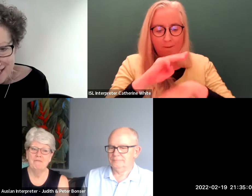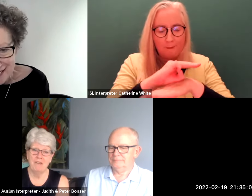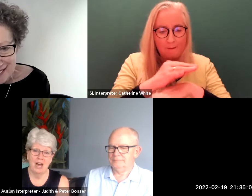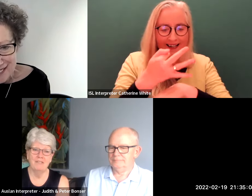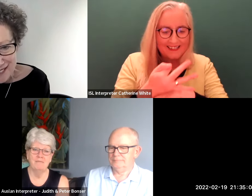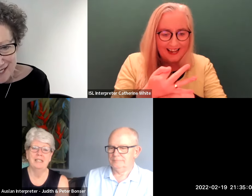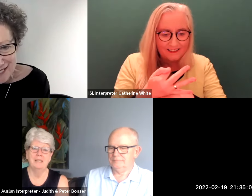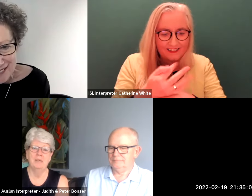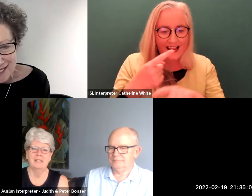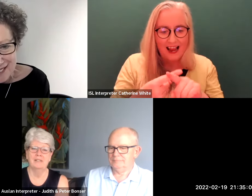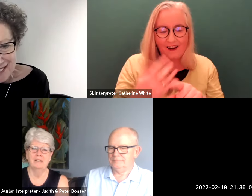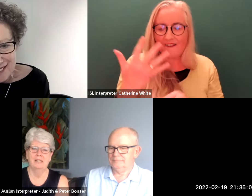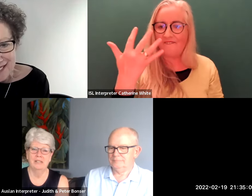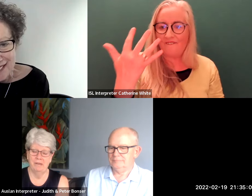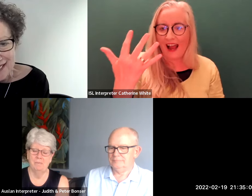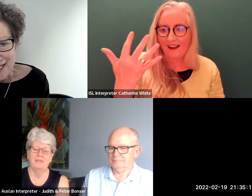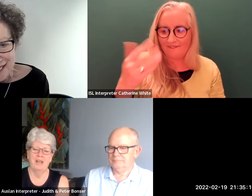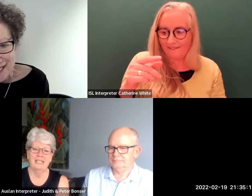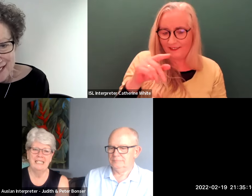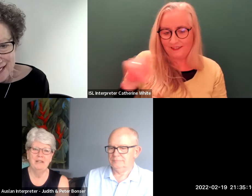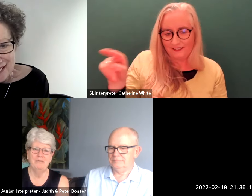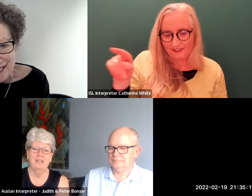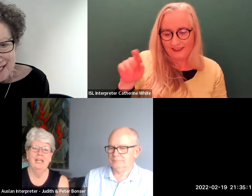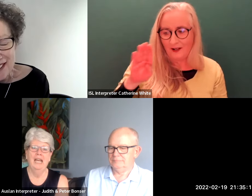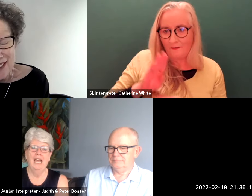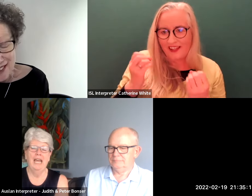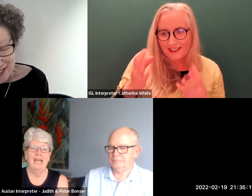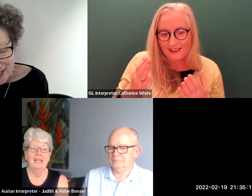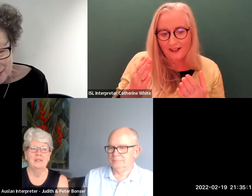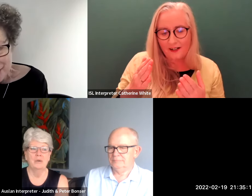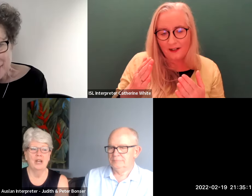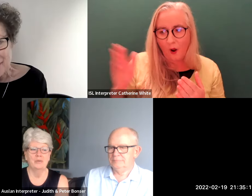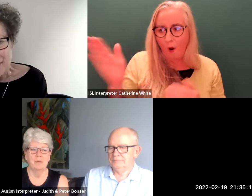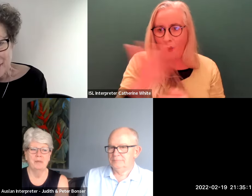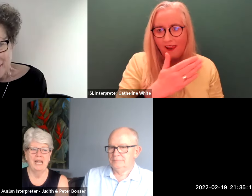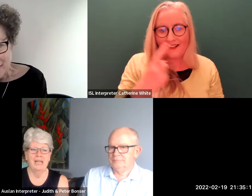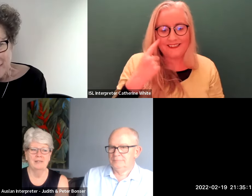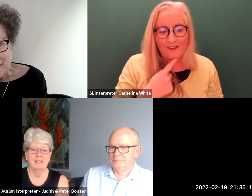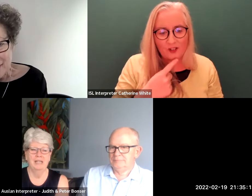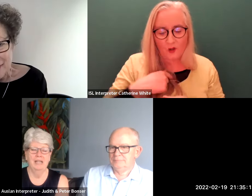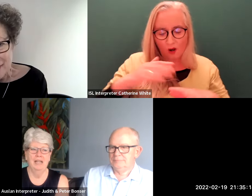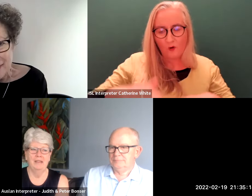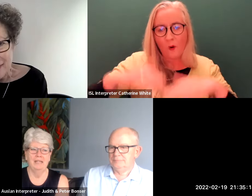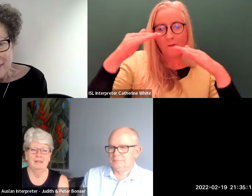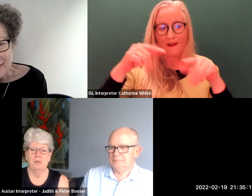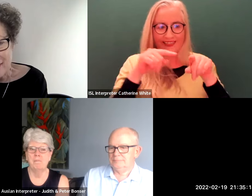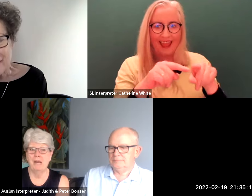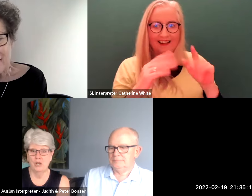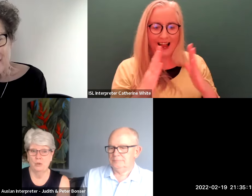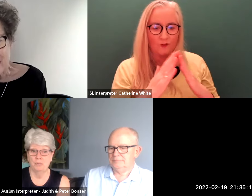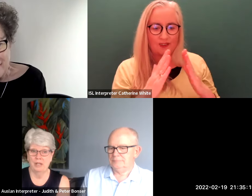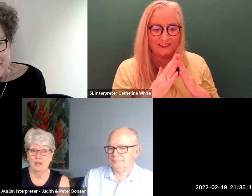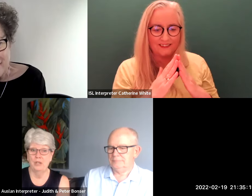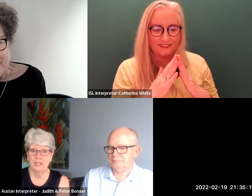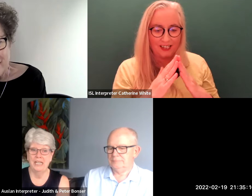and five of my siblings profoundly deaf and so i grew up in a house that with a